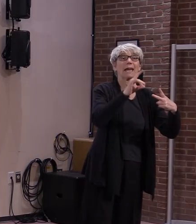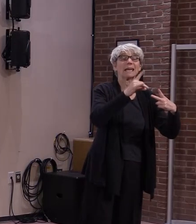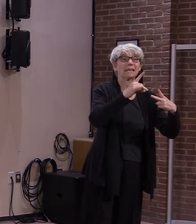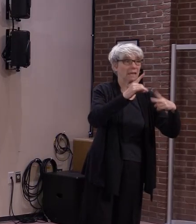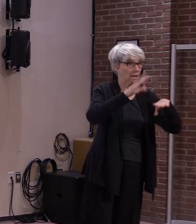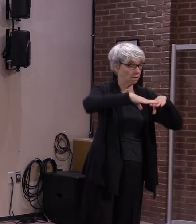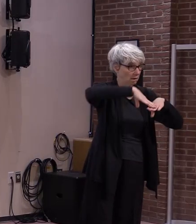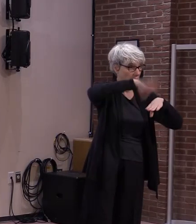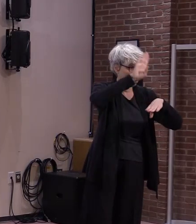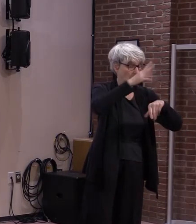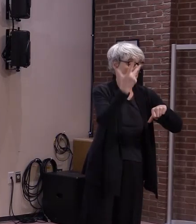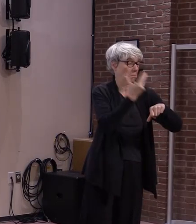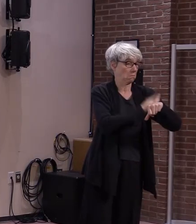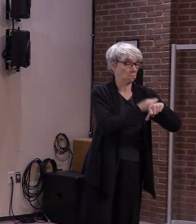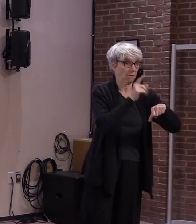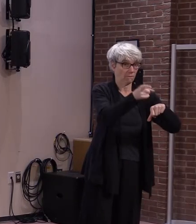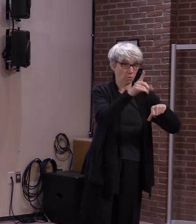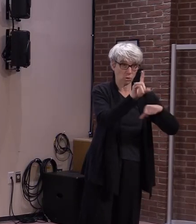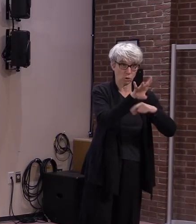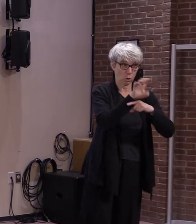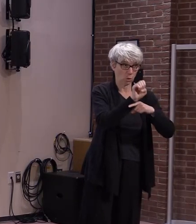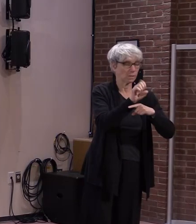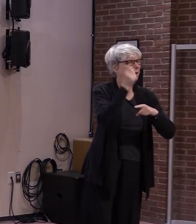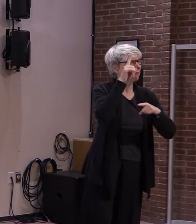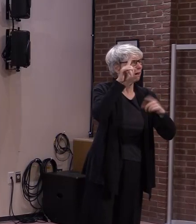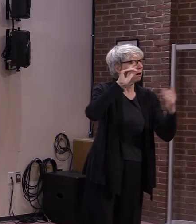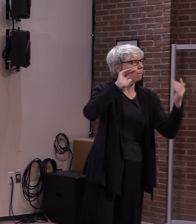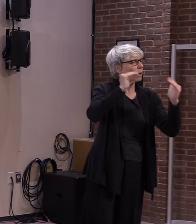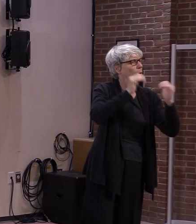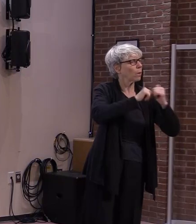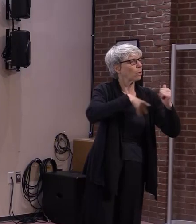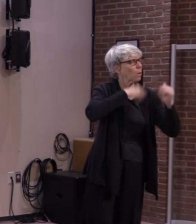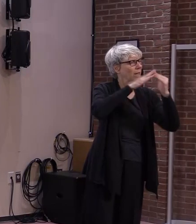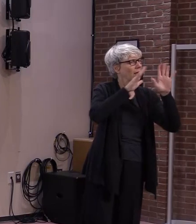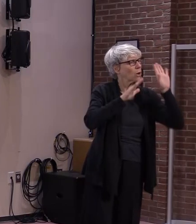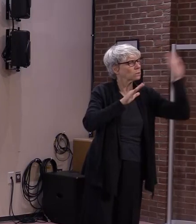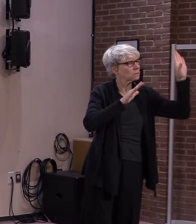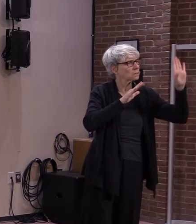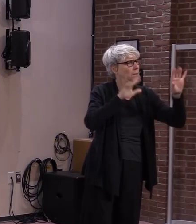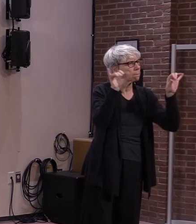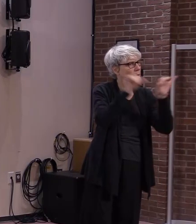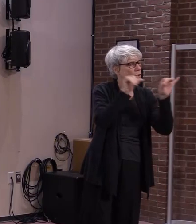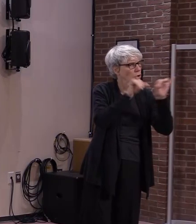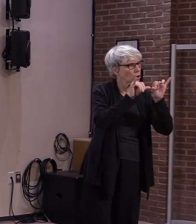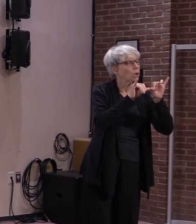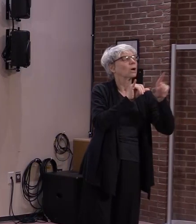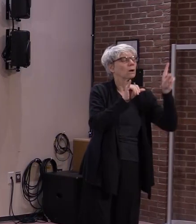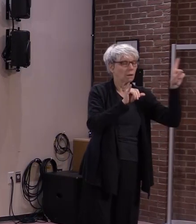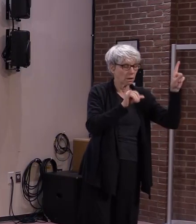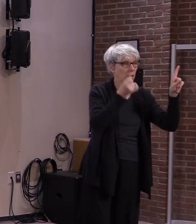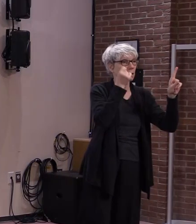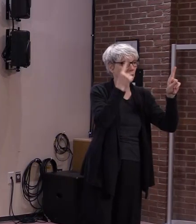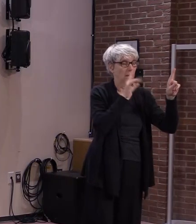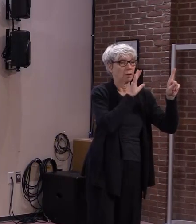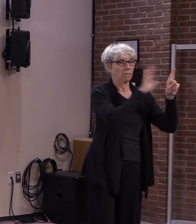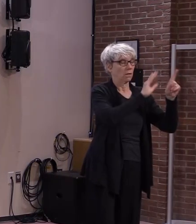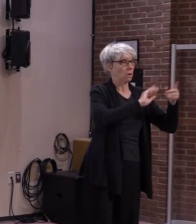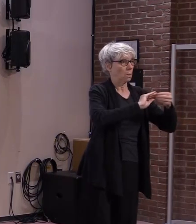at least one dose. This is the one that the White House uses, and they use a unreconciled number.